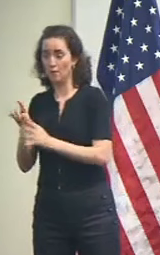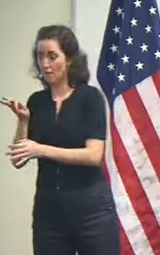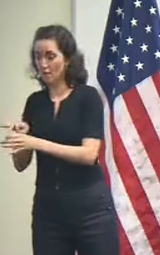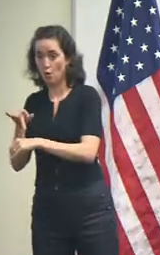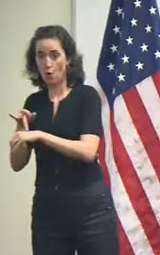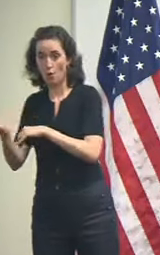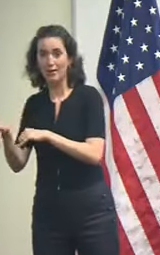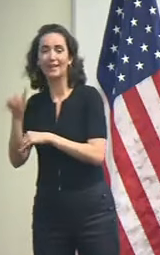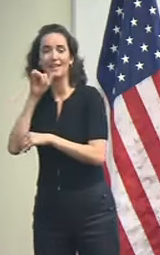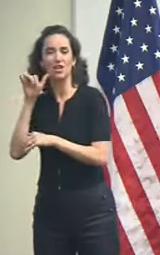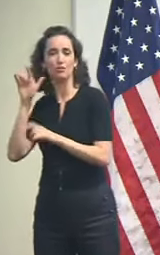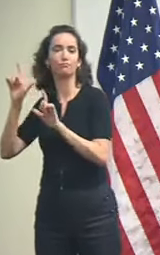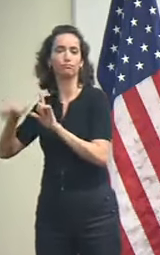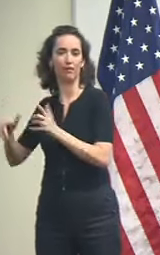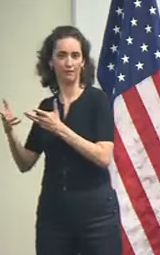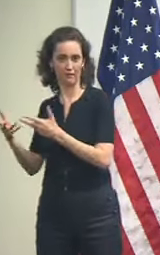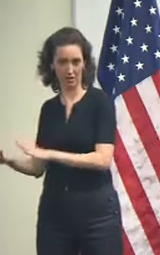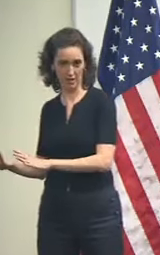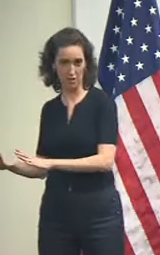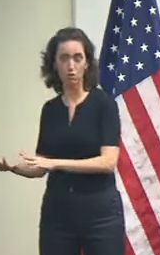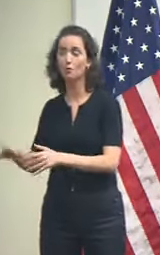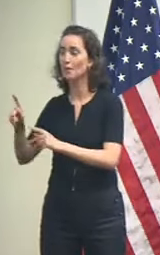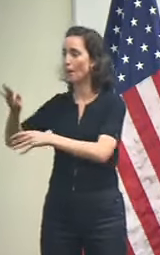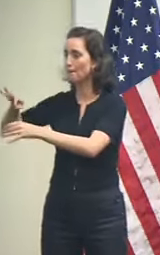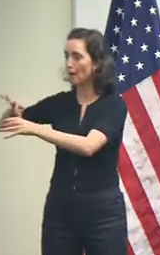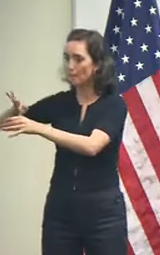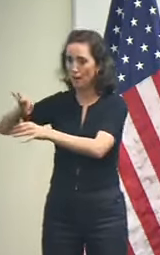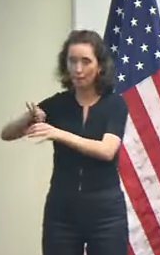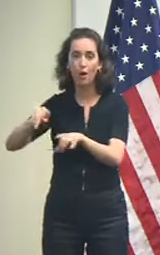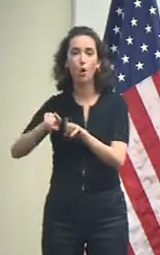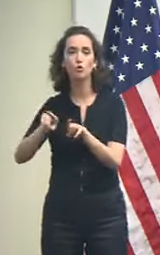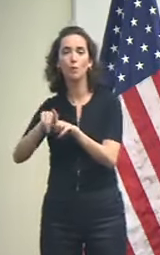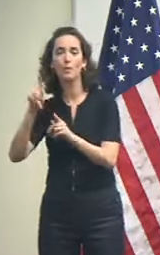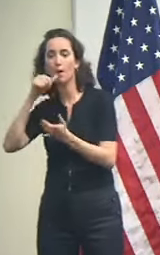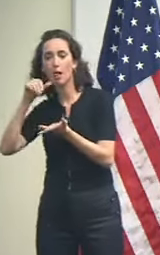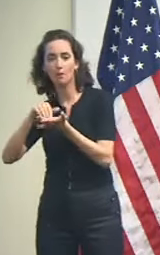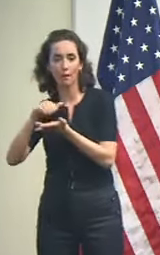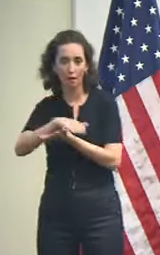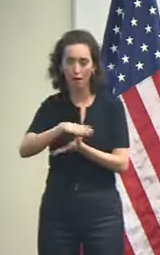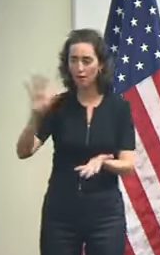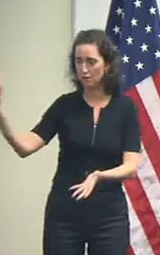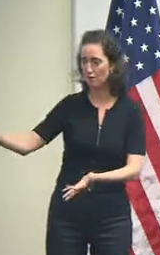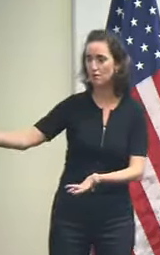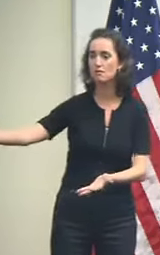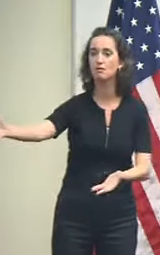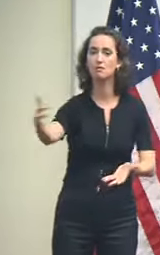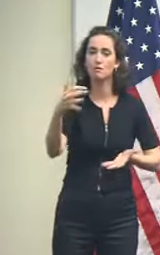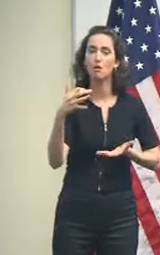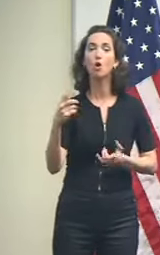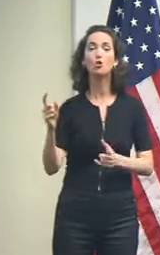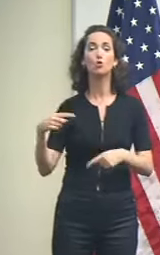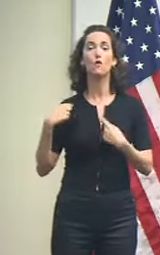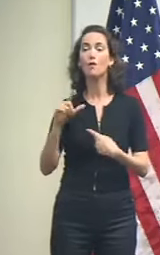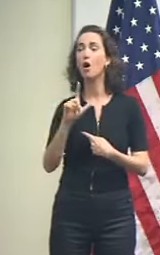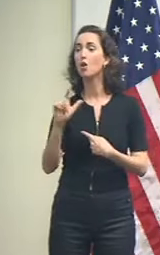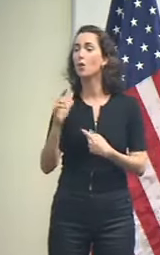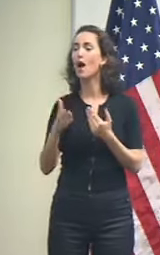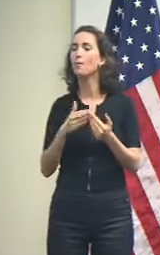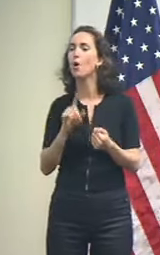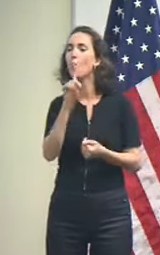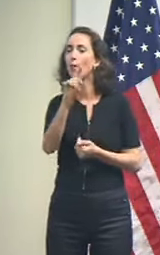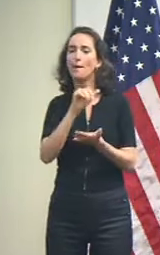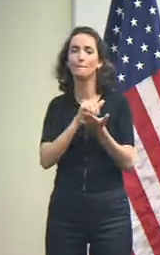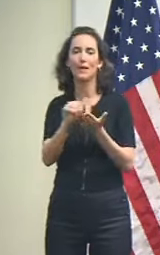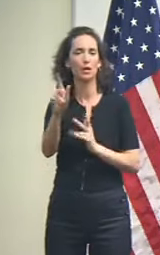cast and mail ballots already returned, Louisiana has voted – almost one